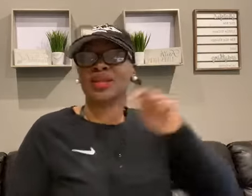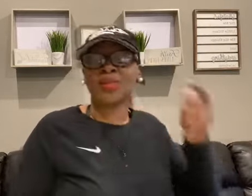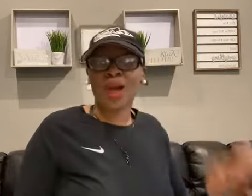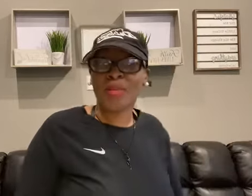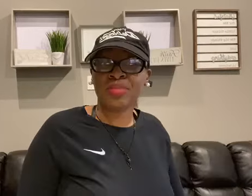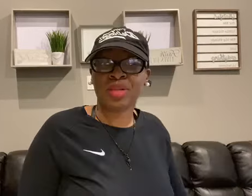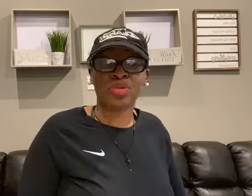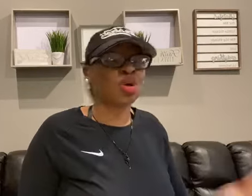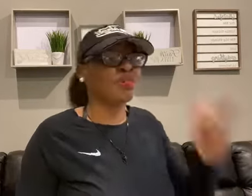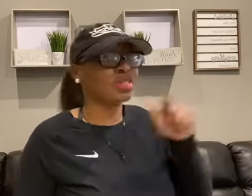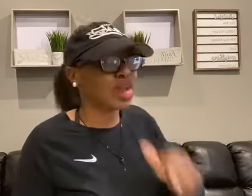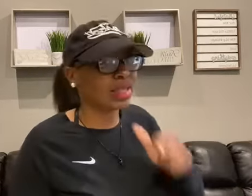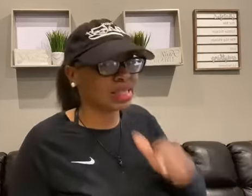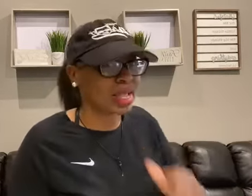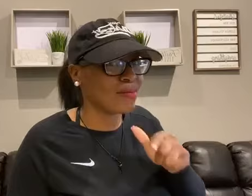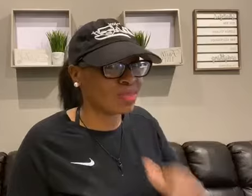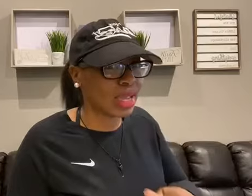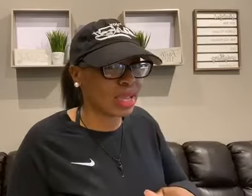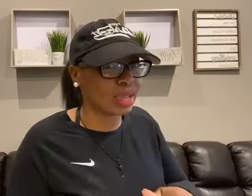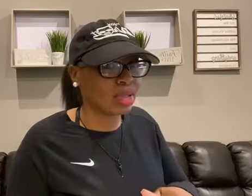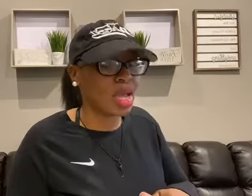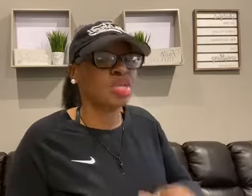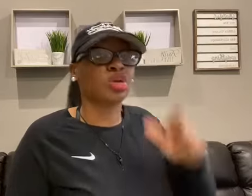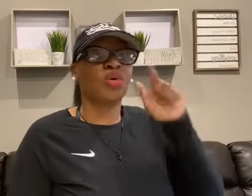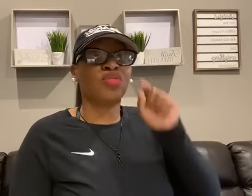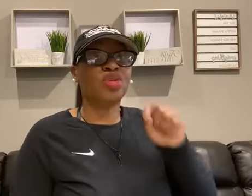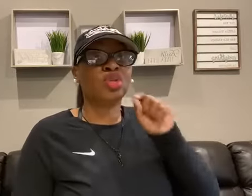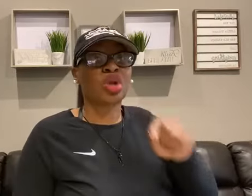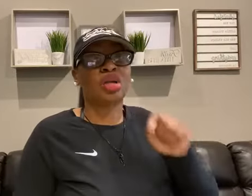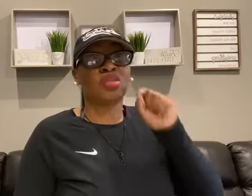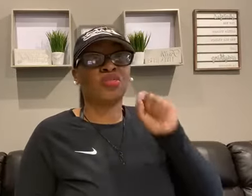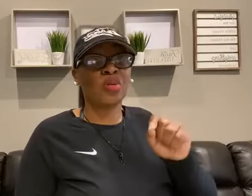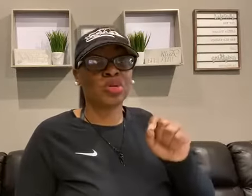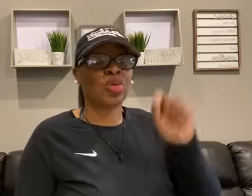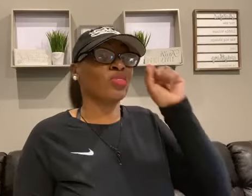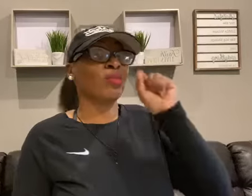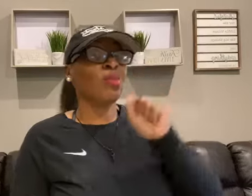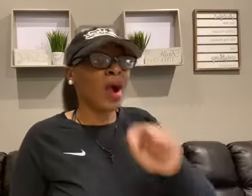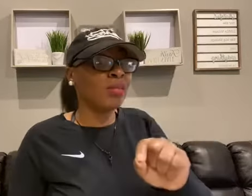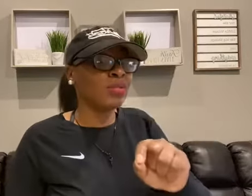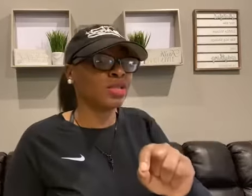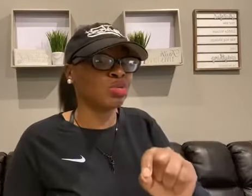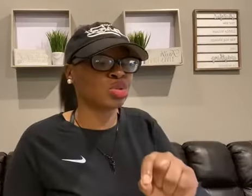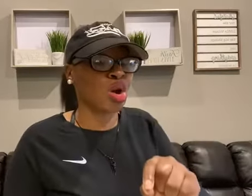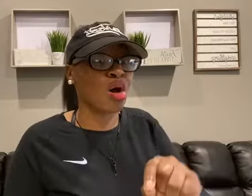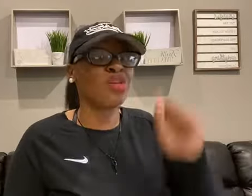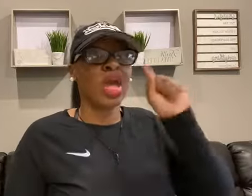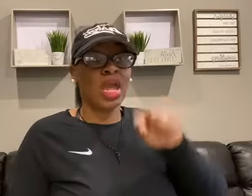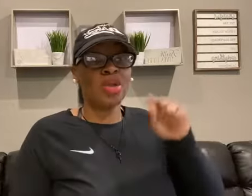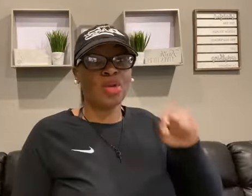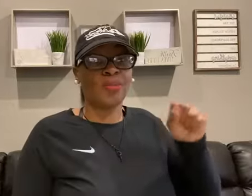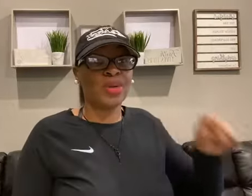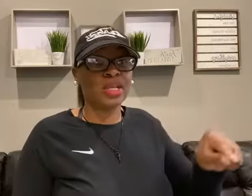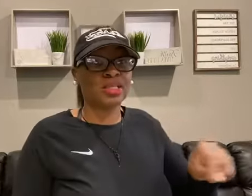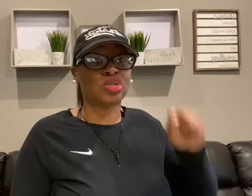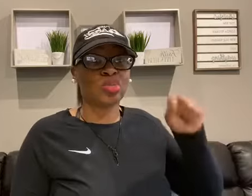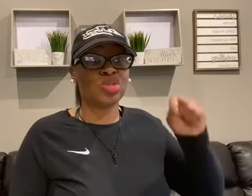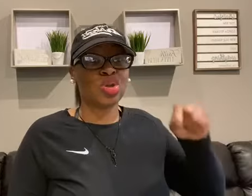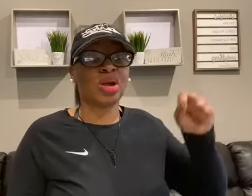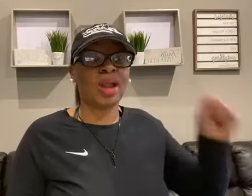and the problem that you solve is not the same thing. So if you start to focus on the problem that you solve in your business with your